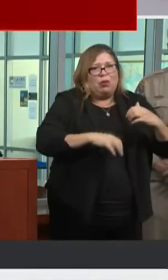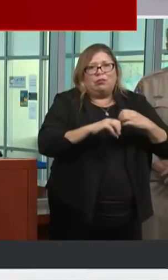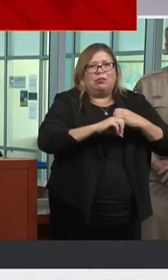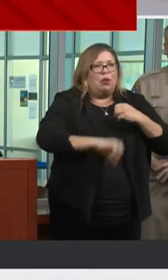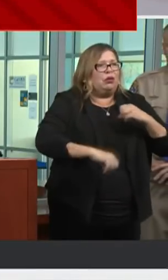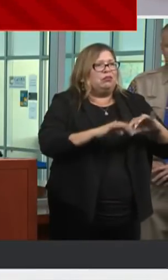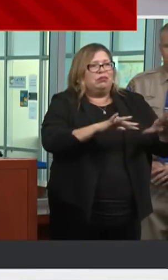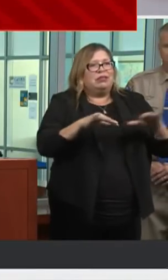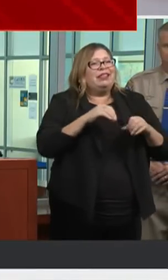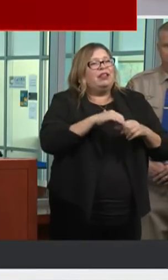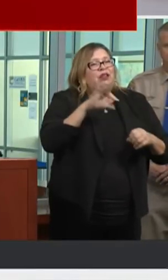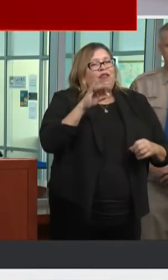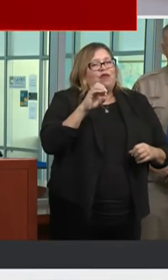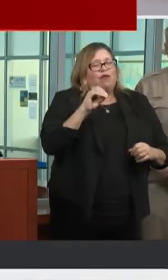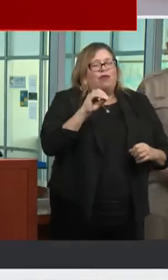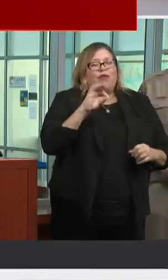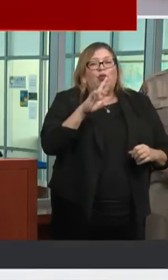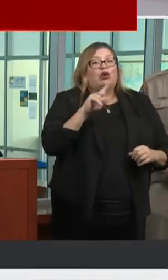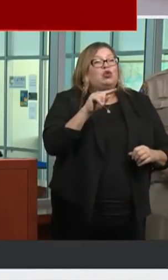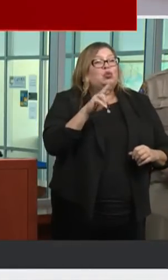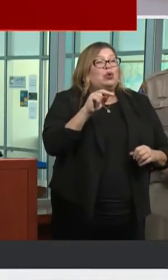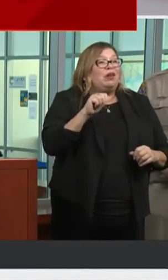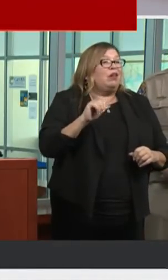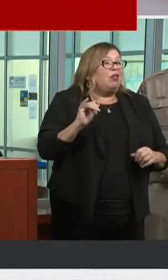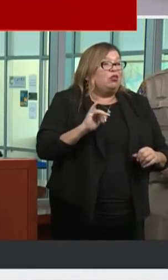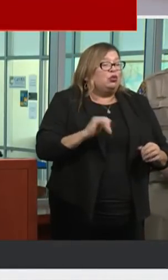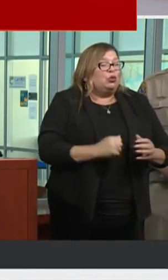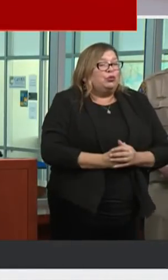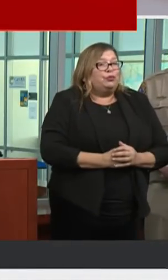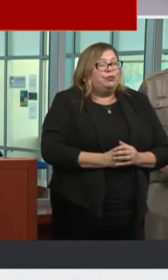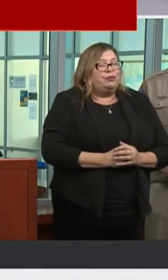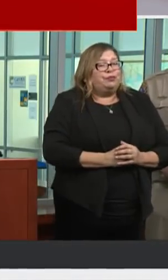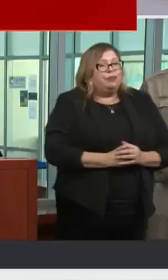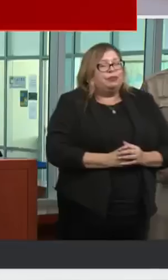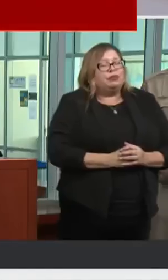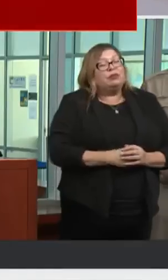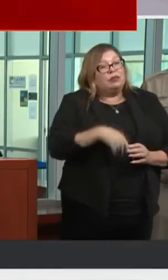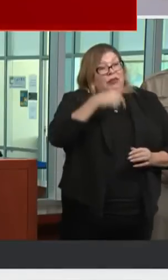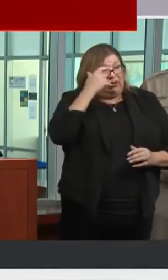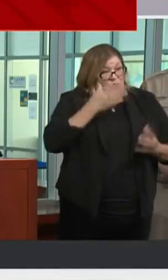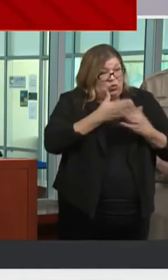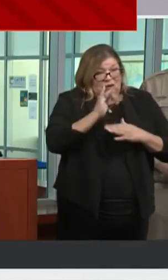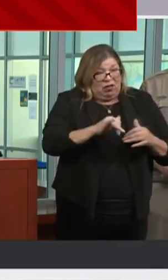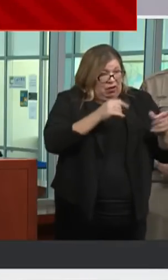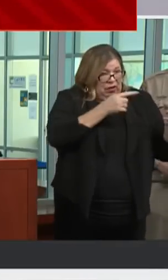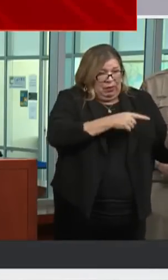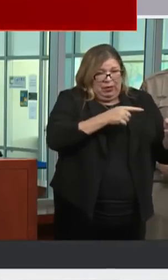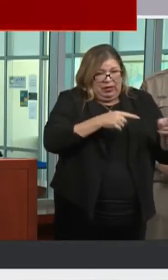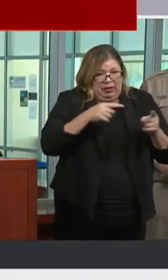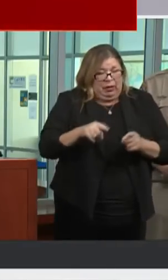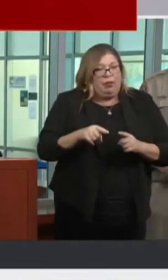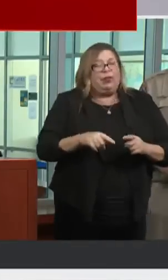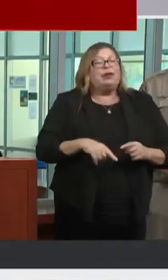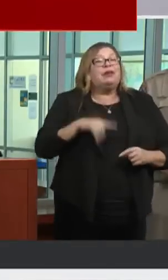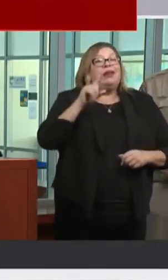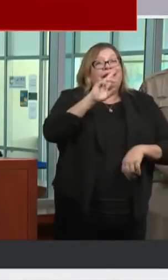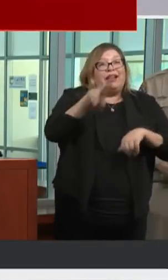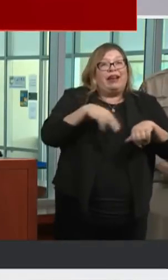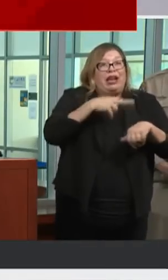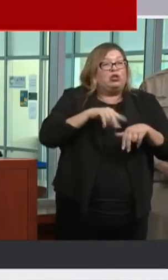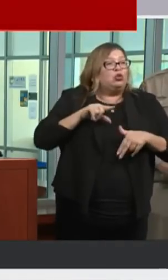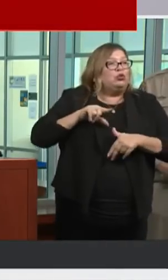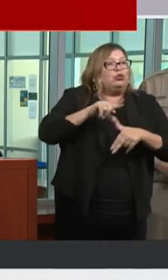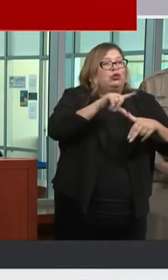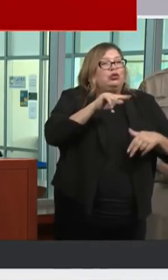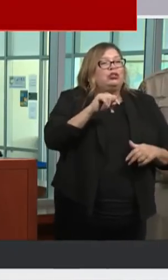Throughout that process, there was a notice issued by the National Tsunami Information Center